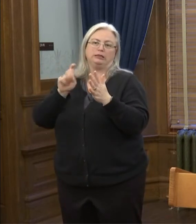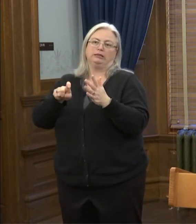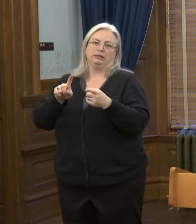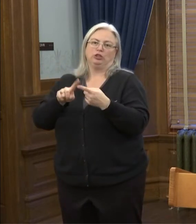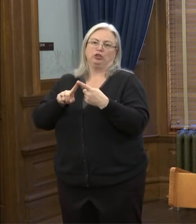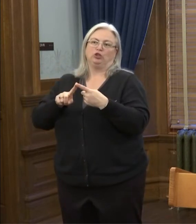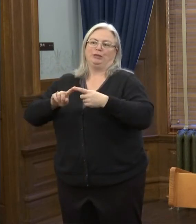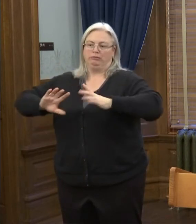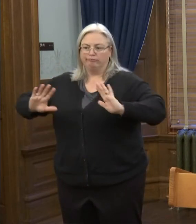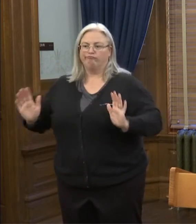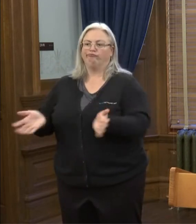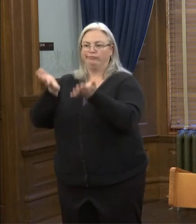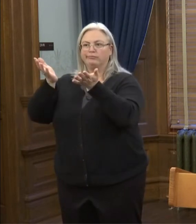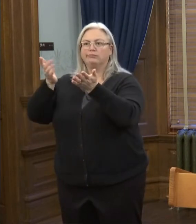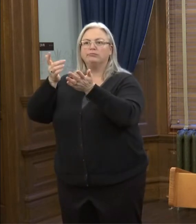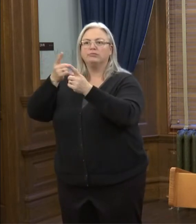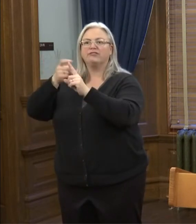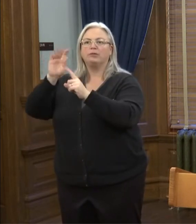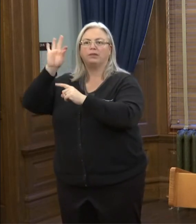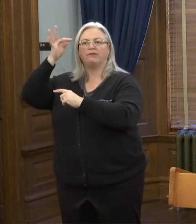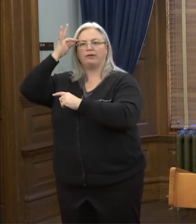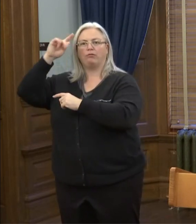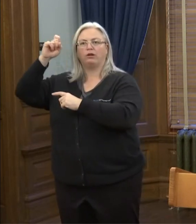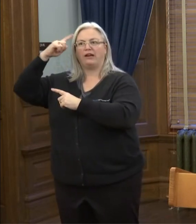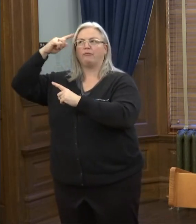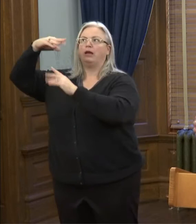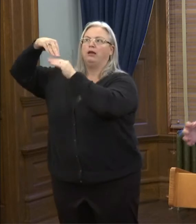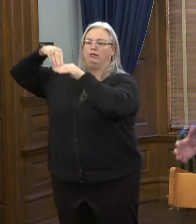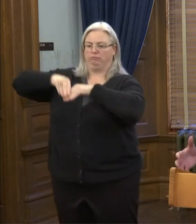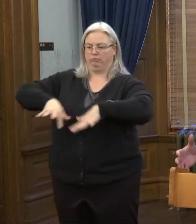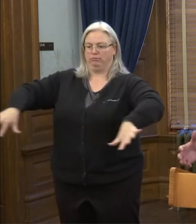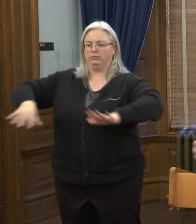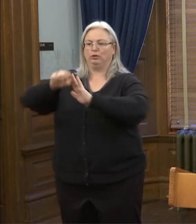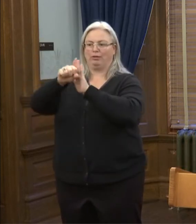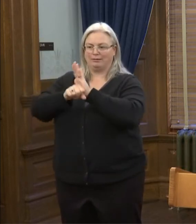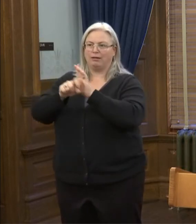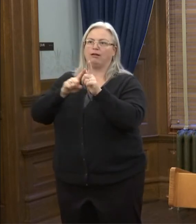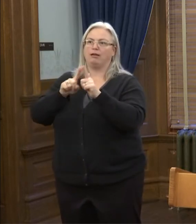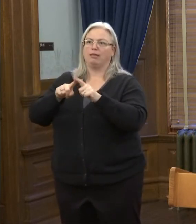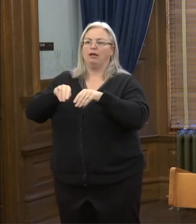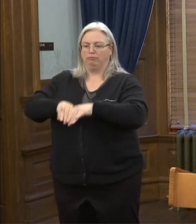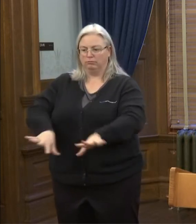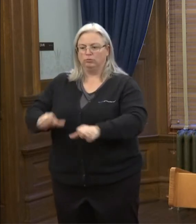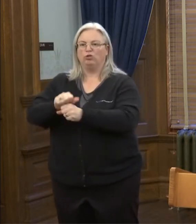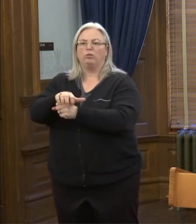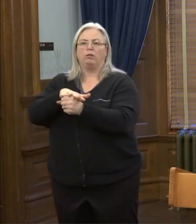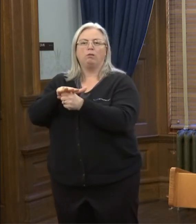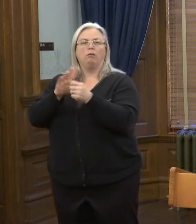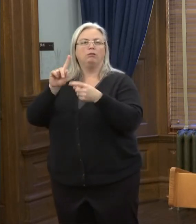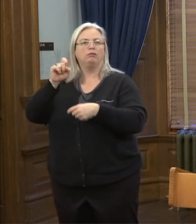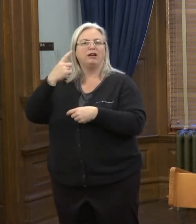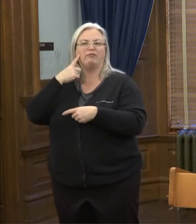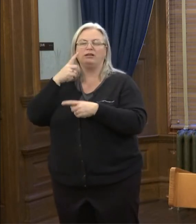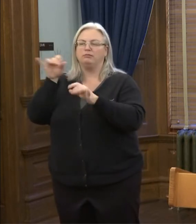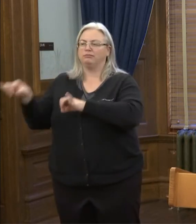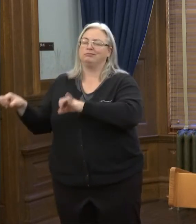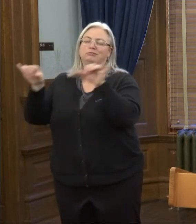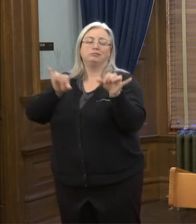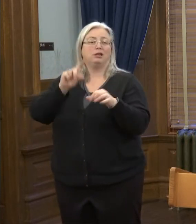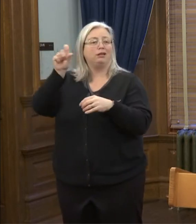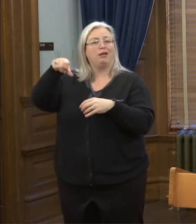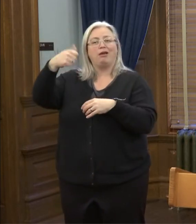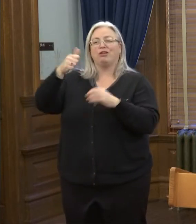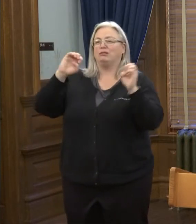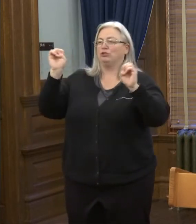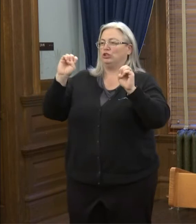be driven, uh, from, from the federal government down to the state governments and then are working with the local governments like any other, uh,